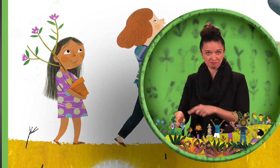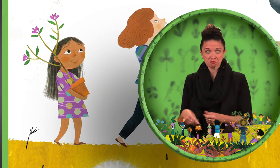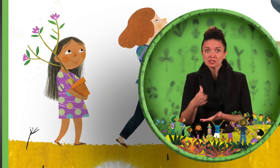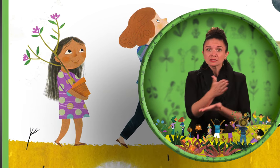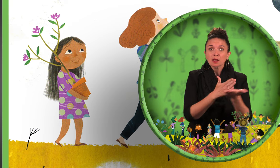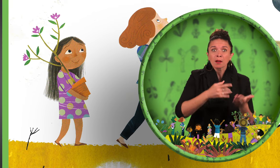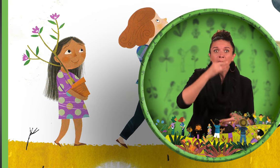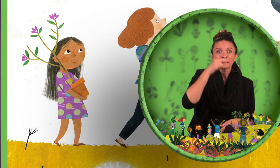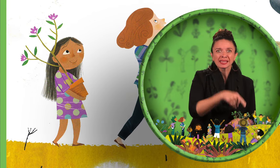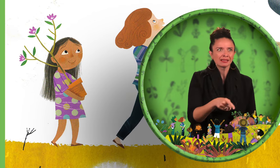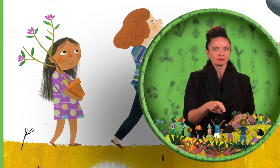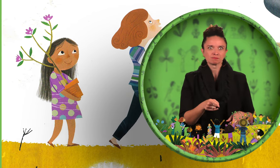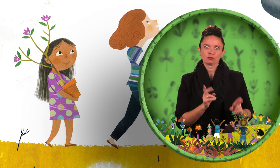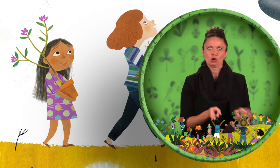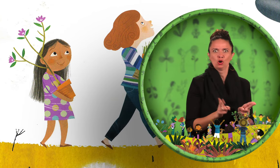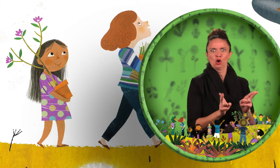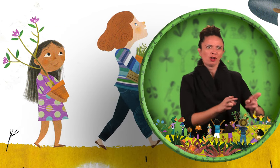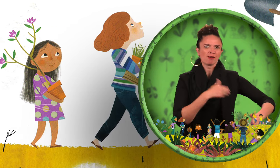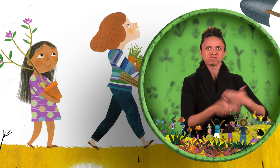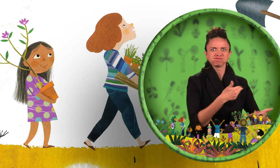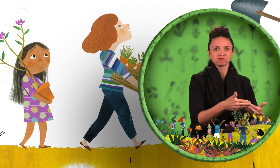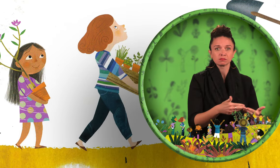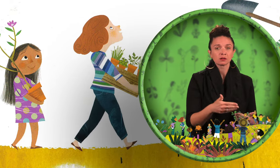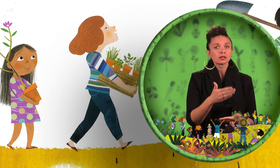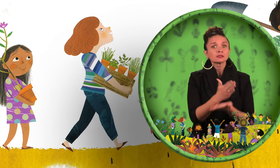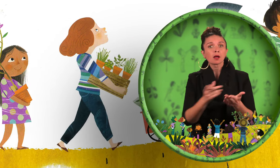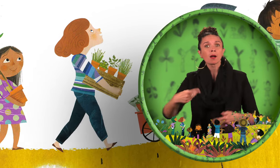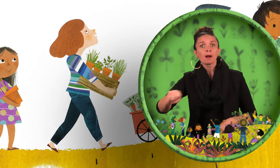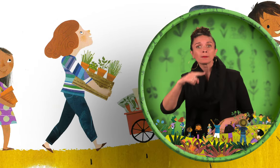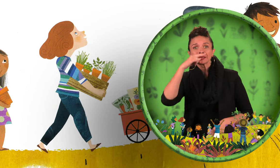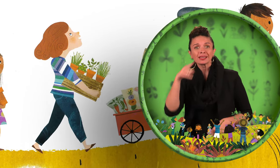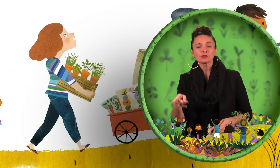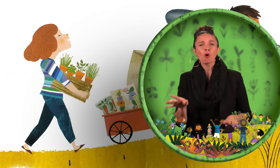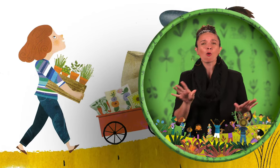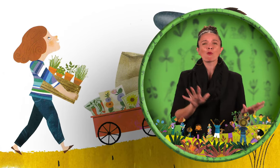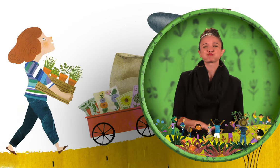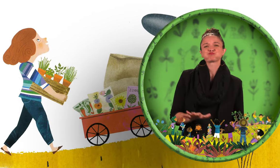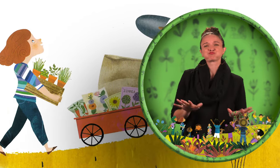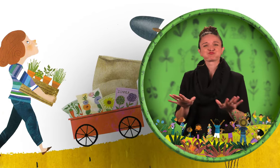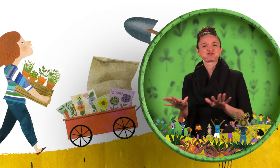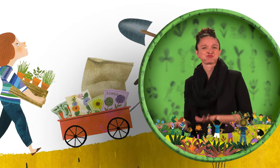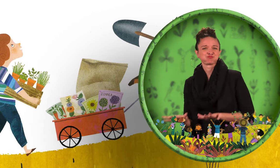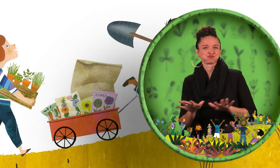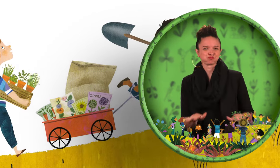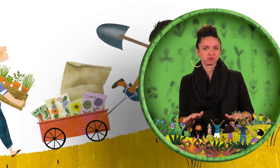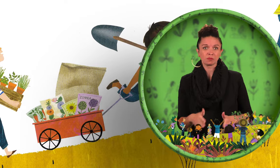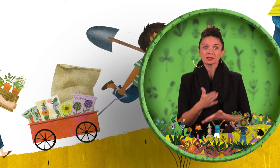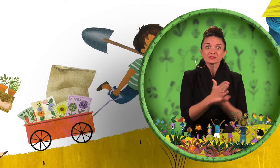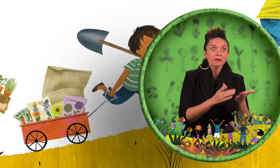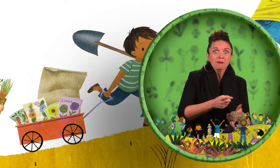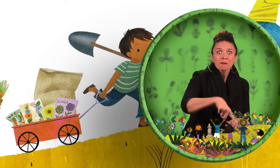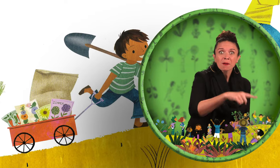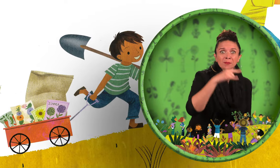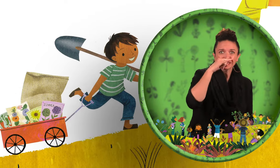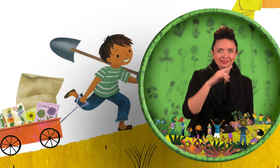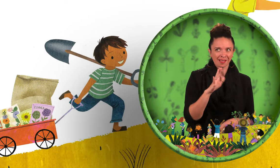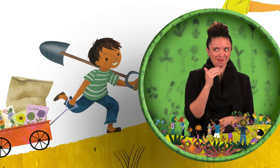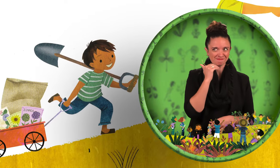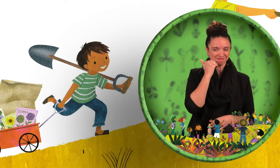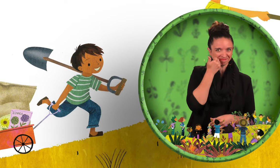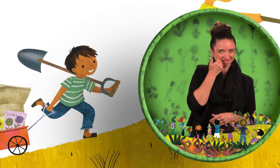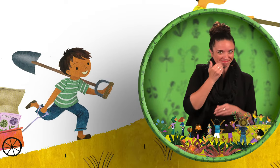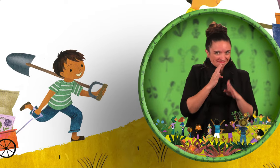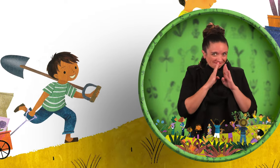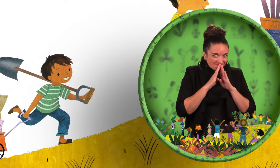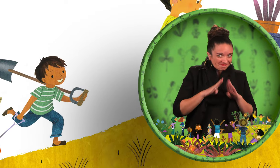Kids are all different, too. Some of us are in a hurry, and others take more time.